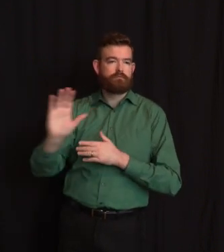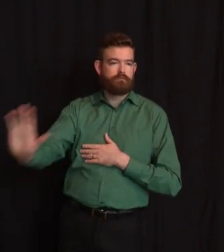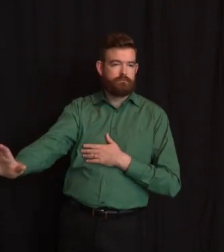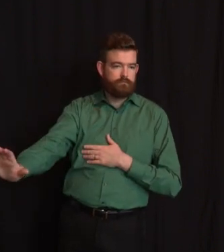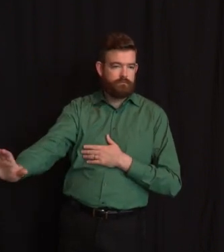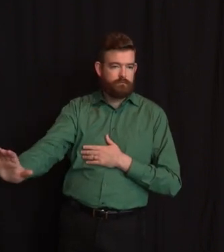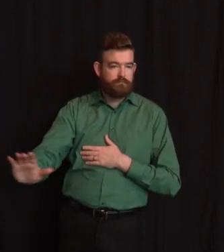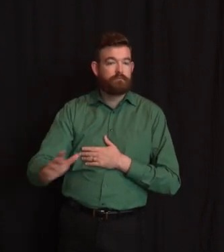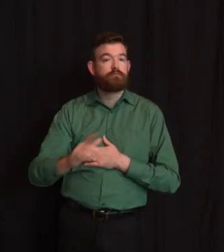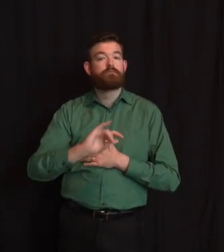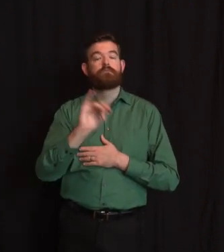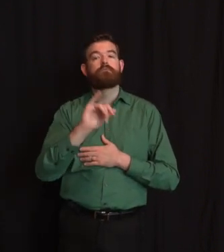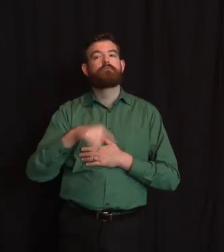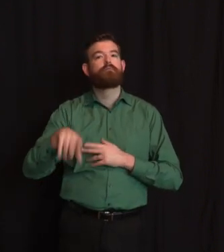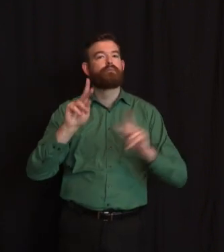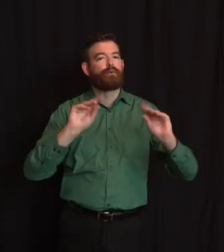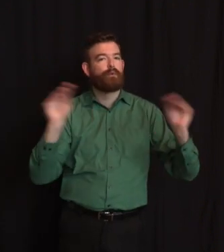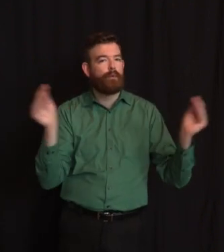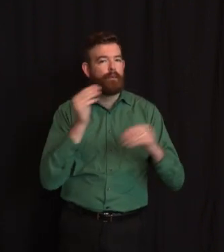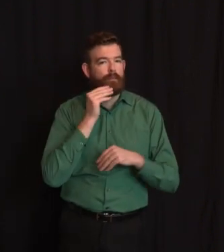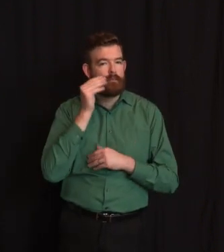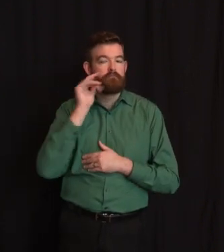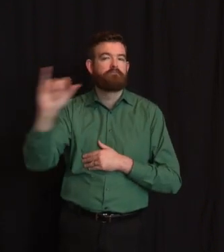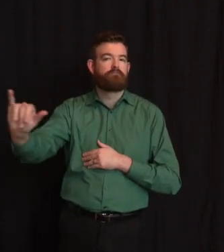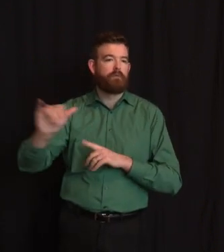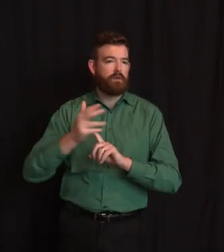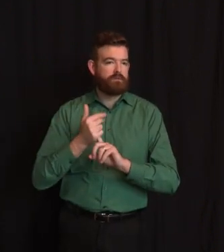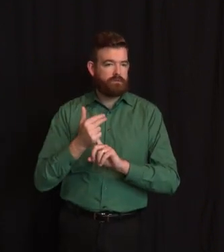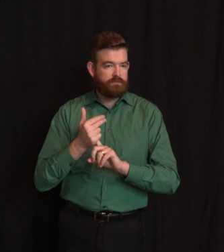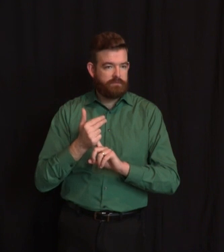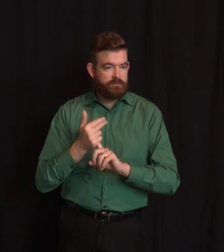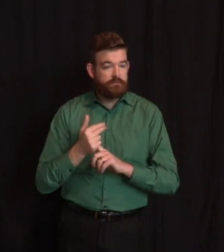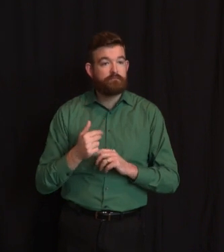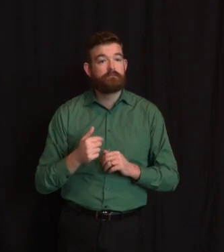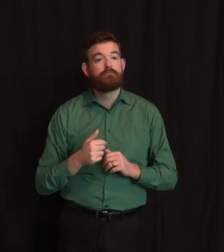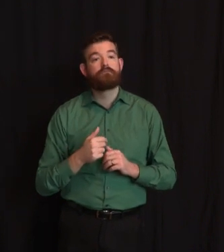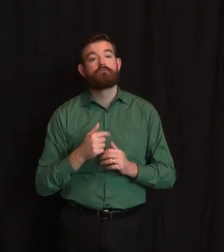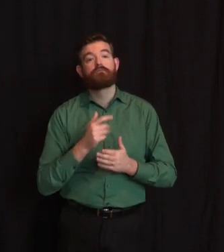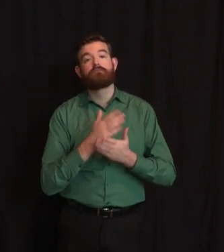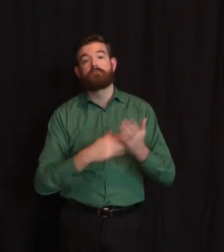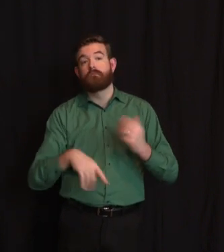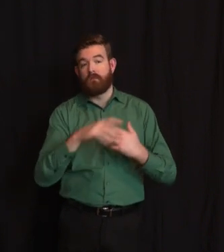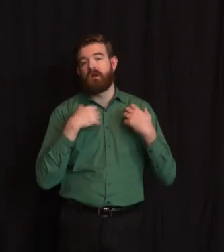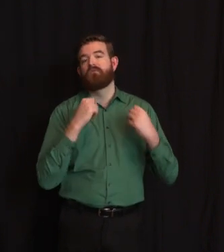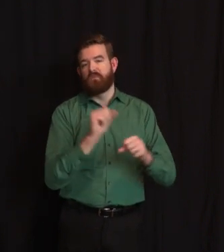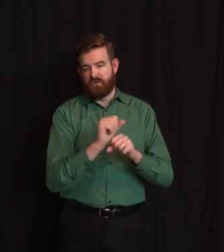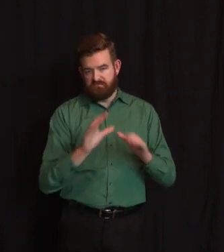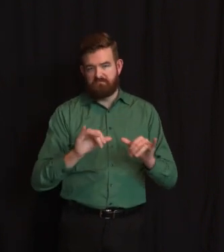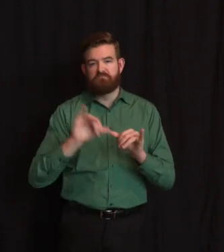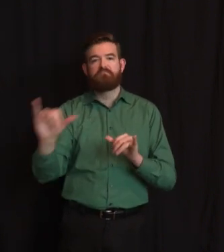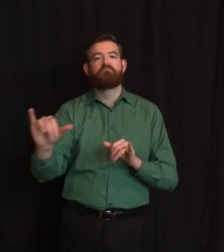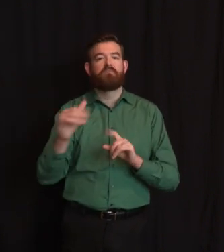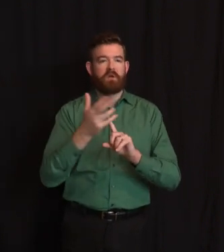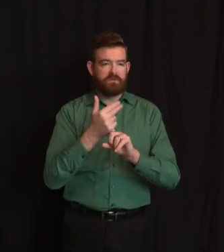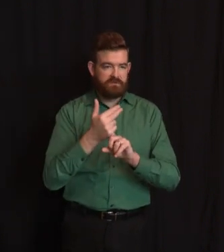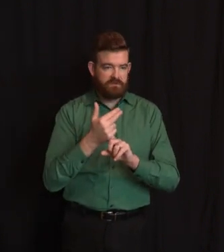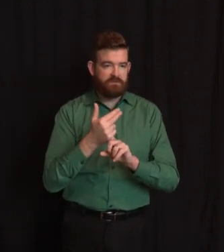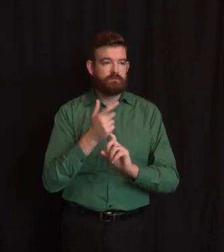who are doing, you know, shift upon shifts and want to crash for a while or want to, if